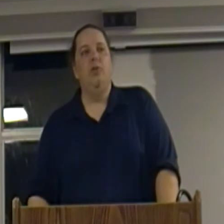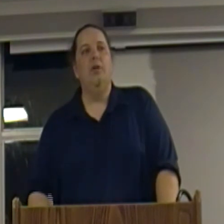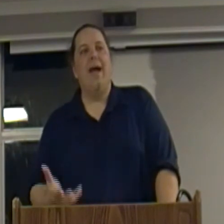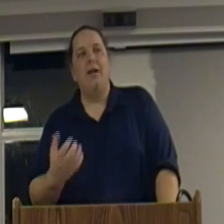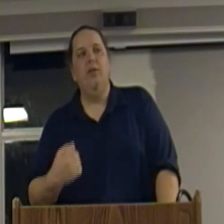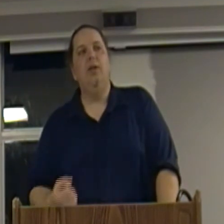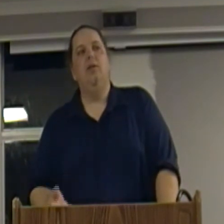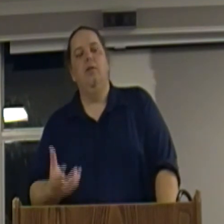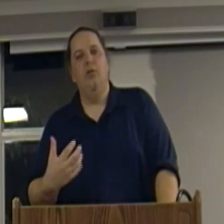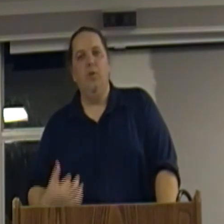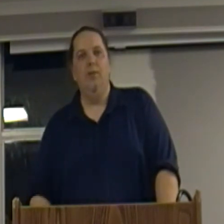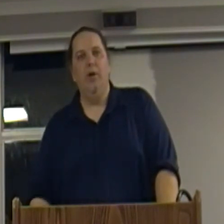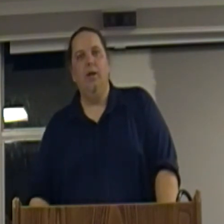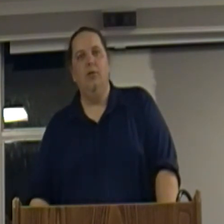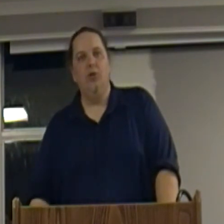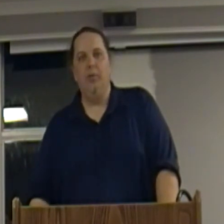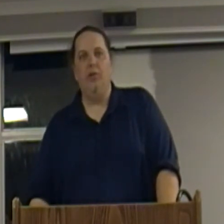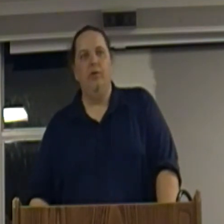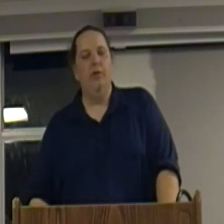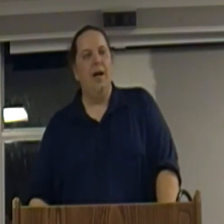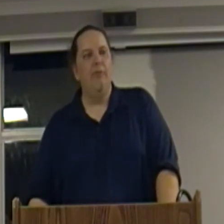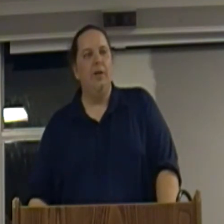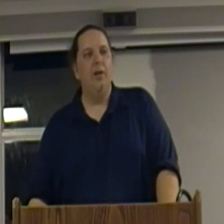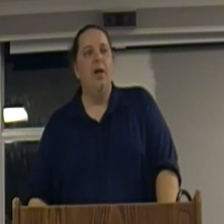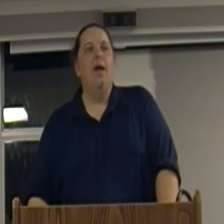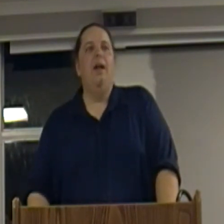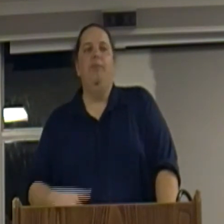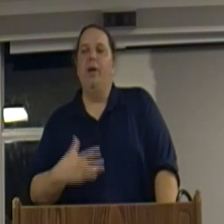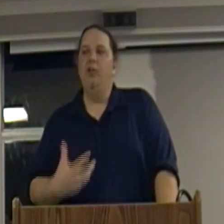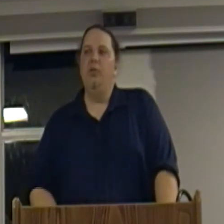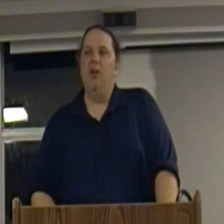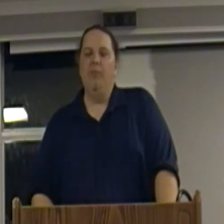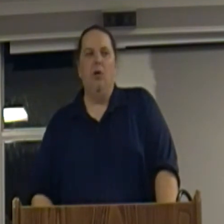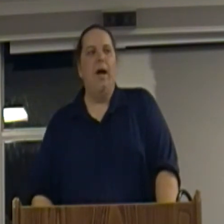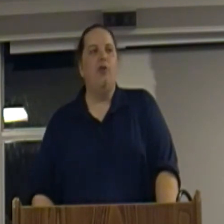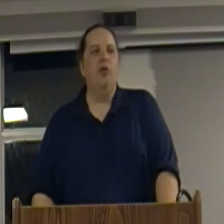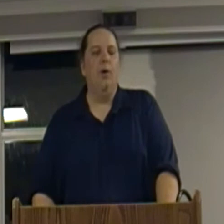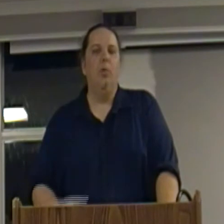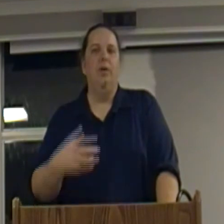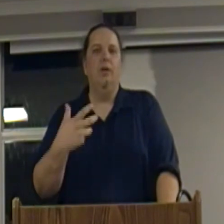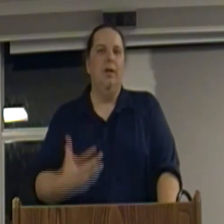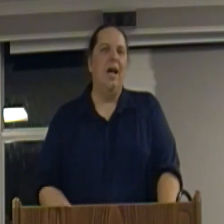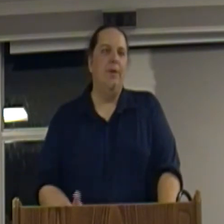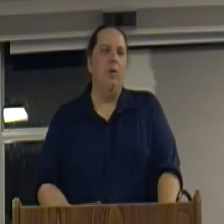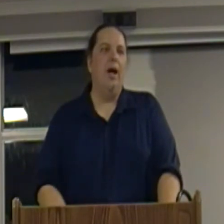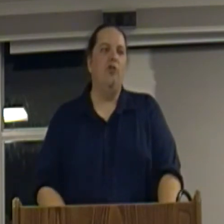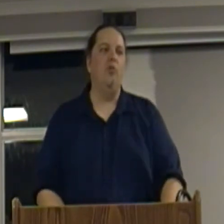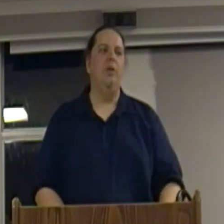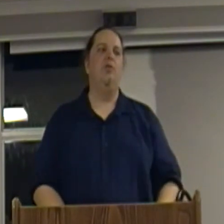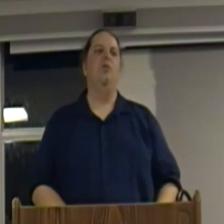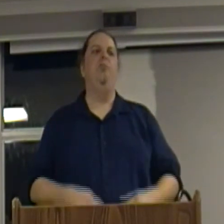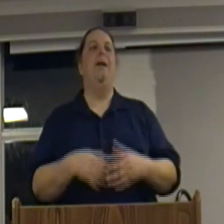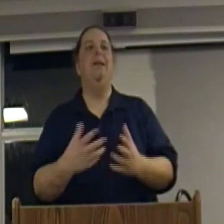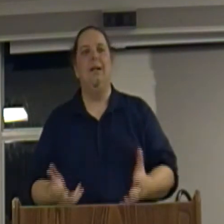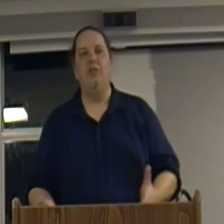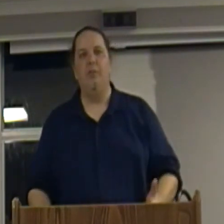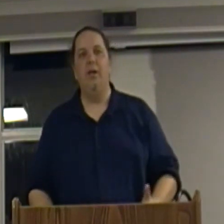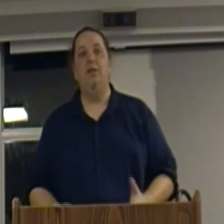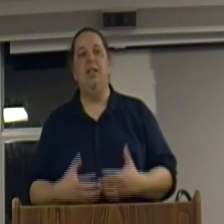Start taxing it so we can bring in the surplus into the government, and in periods when the government crashes, or when the economy crashes, we can start spending lots of money to